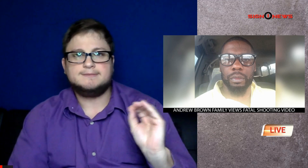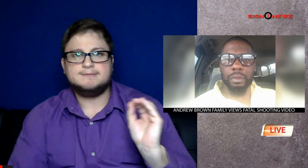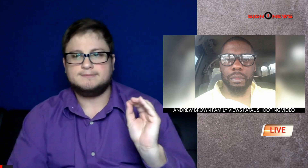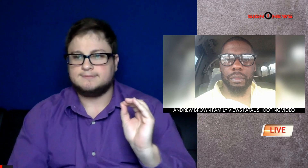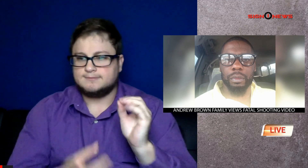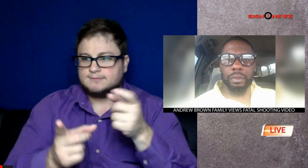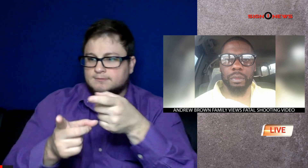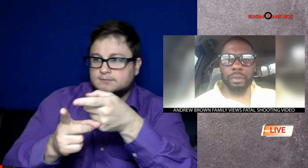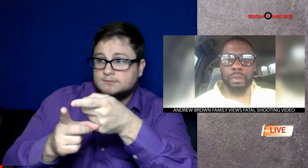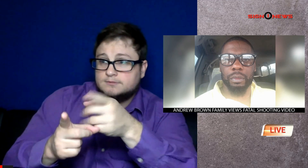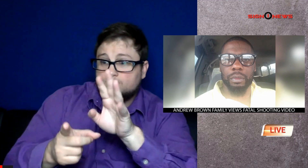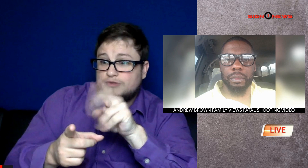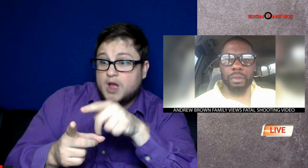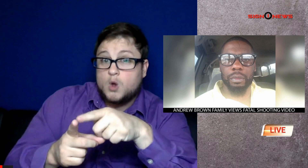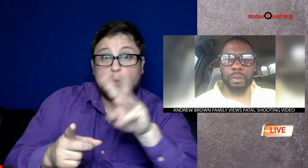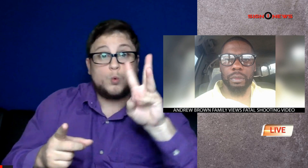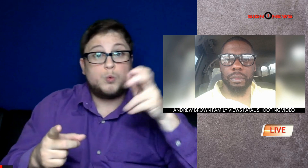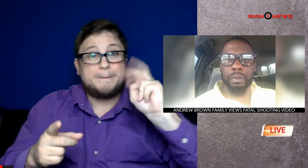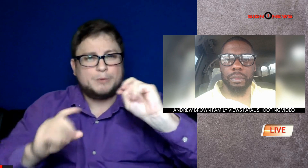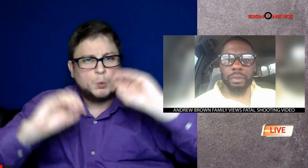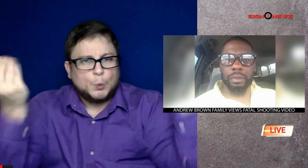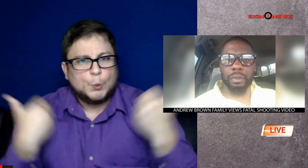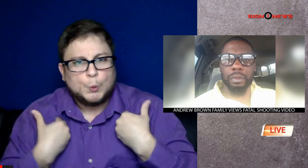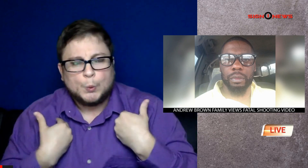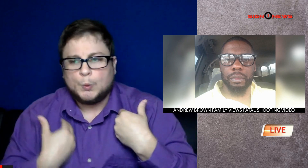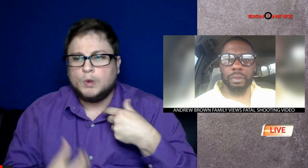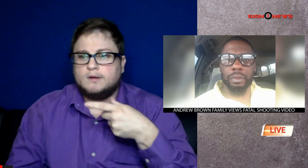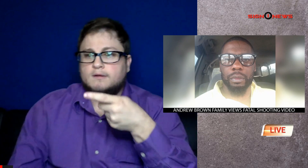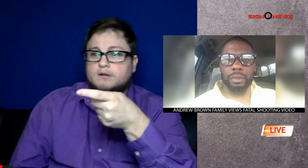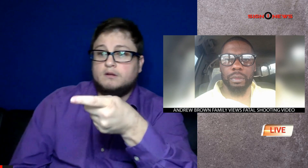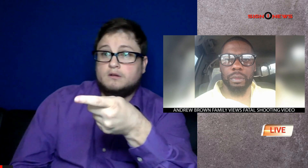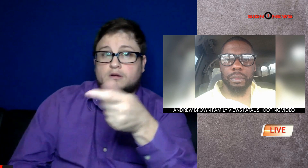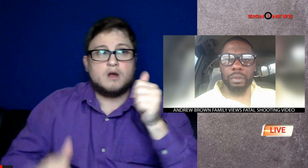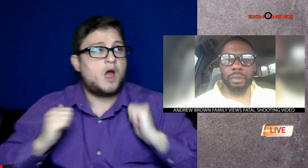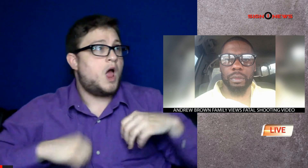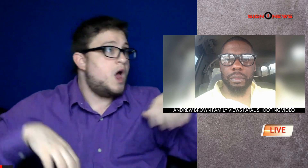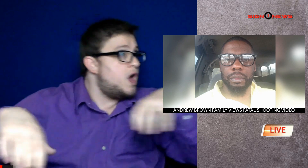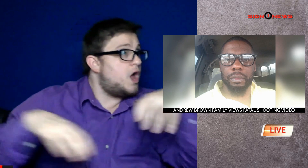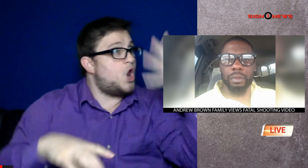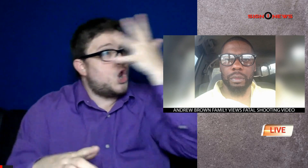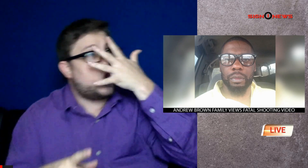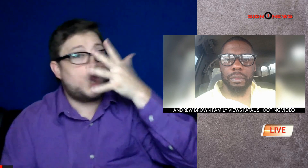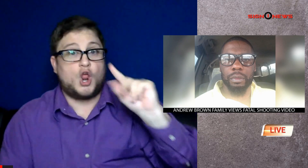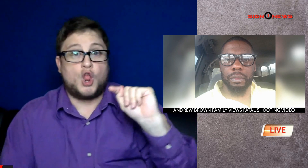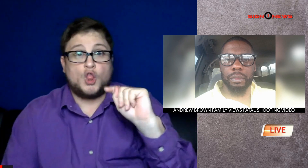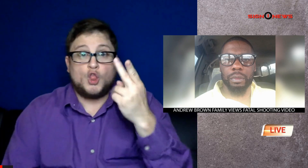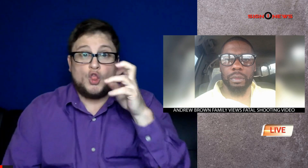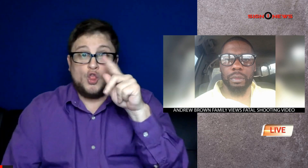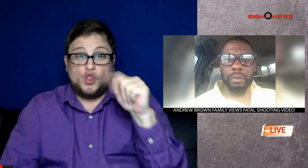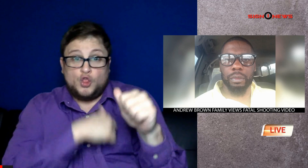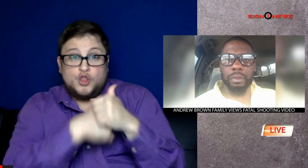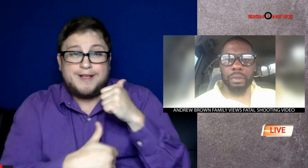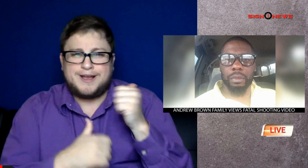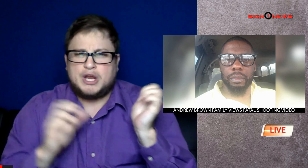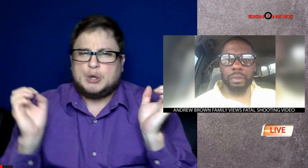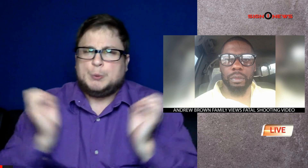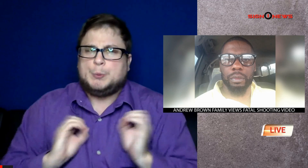the Brown's attorney says the video clearly shows an unjustified killing because